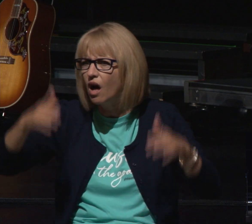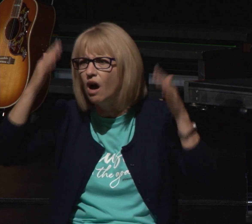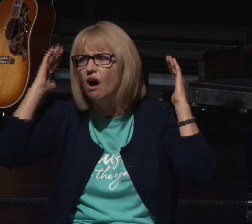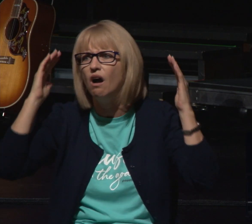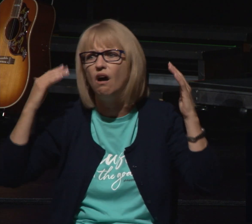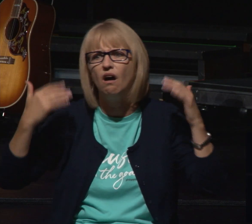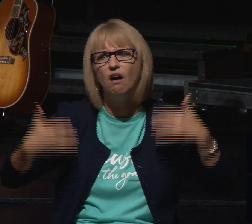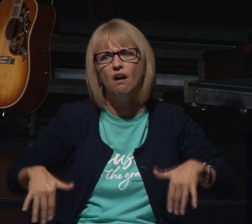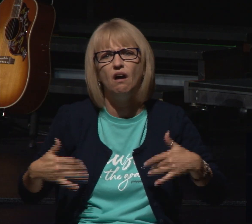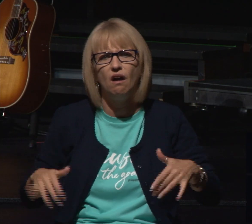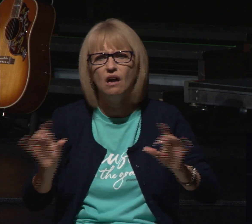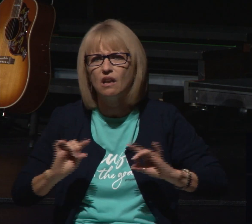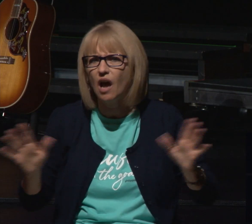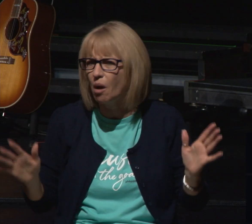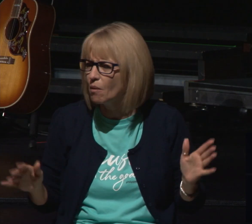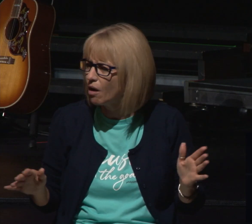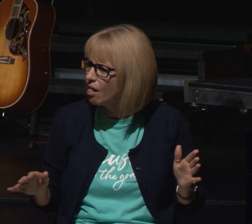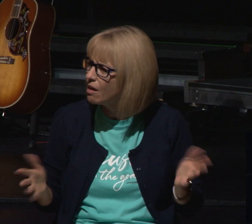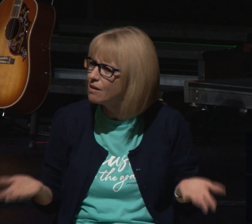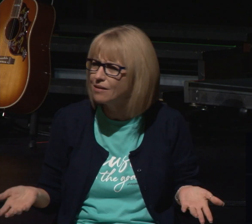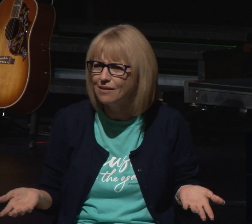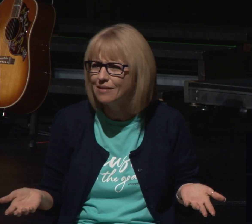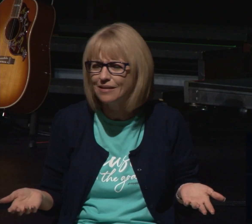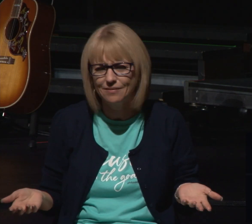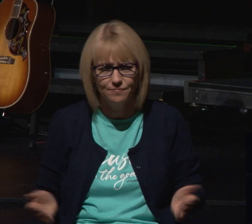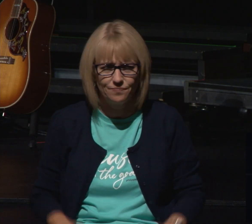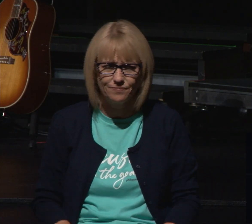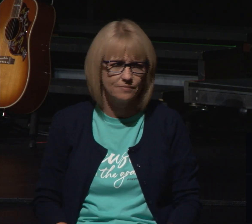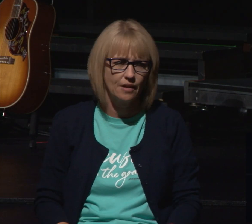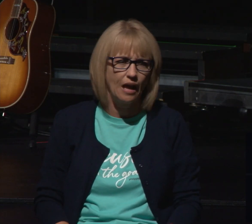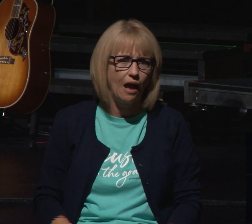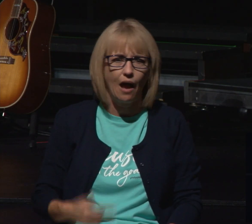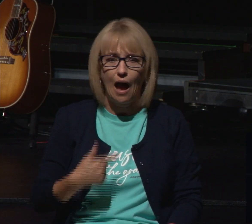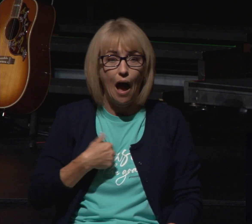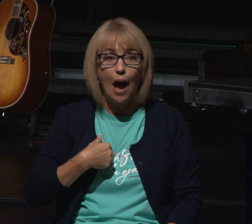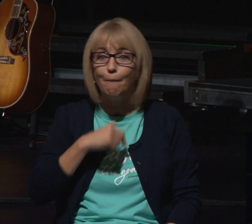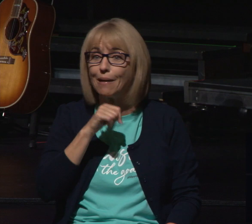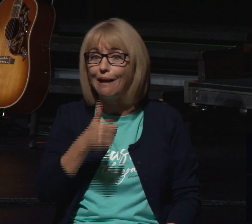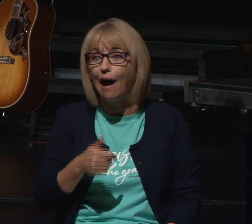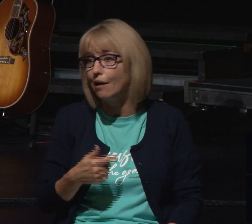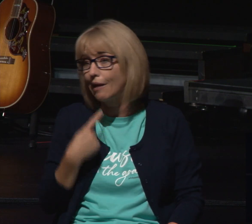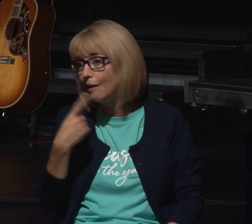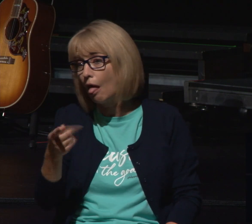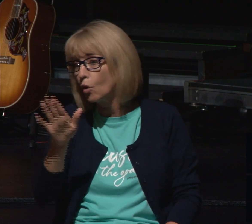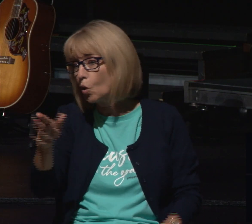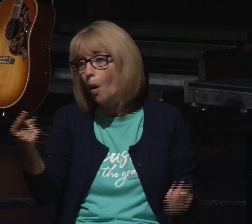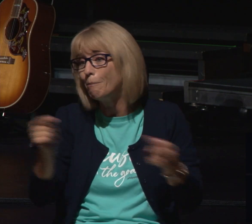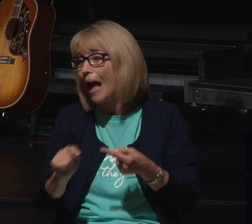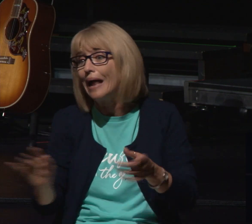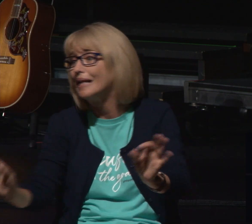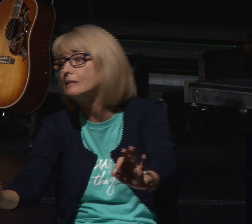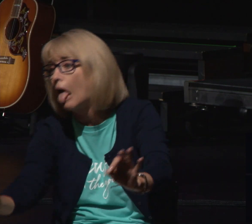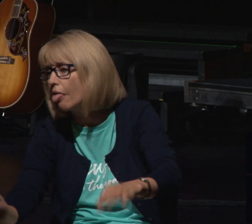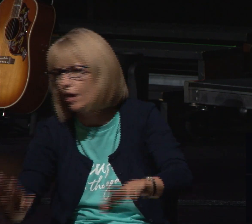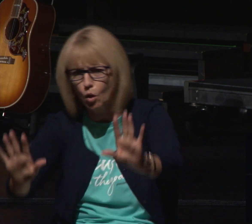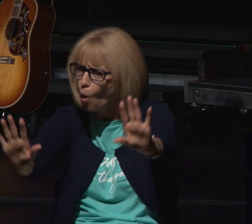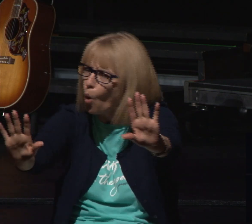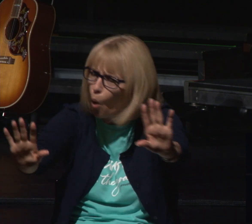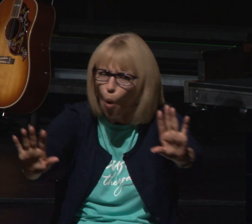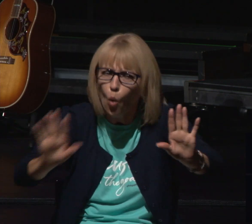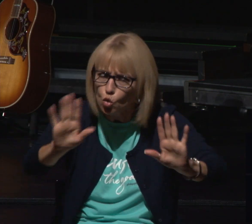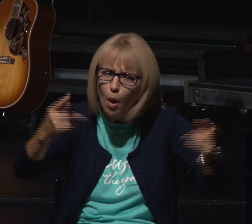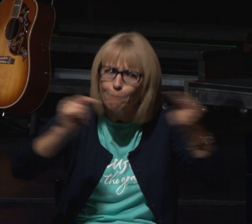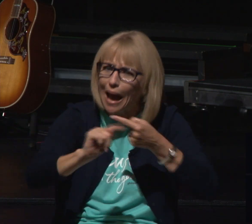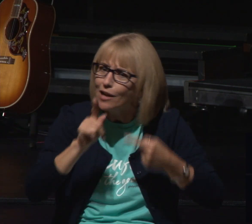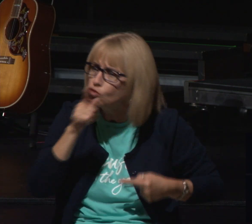you and we look at the story of joseph it is not minimizing pain it's real it's life-altering